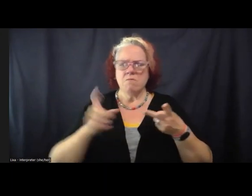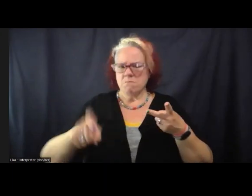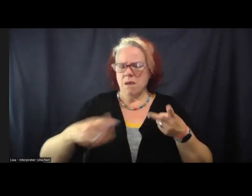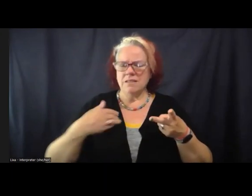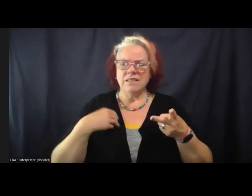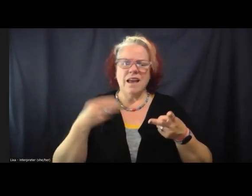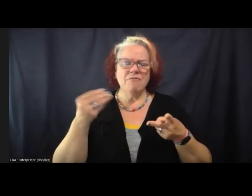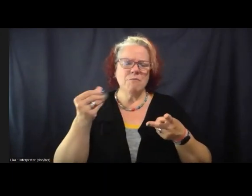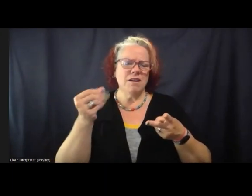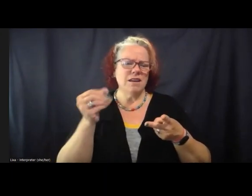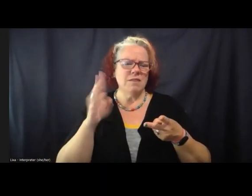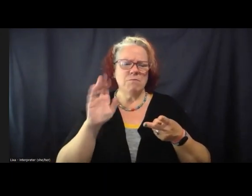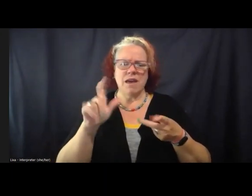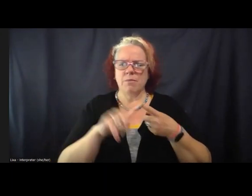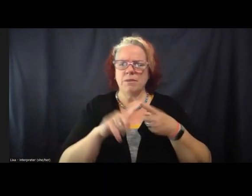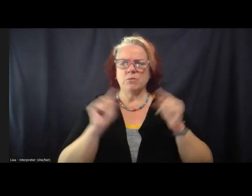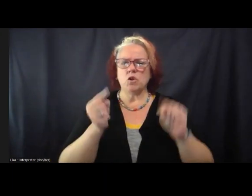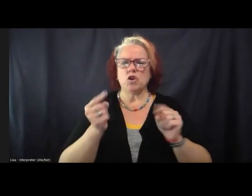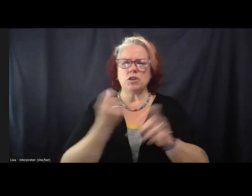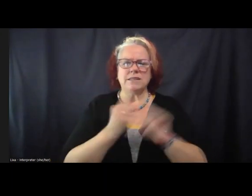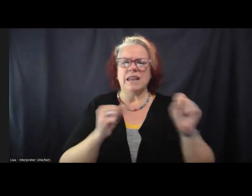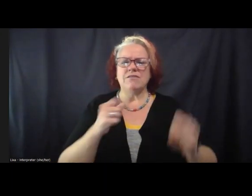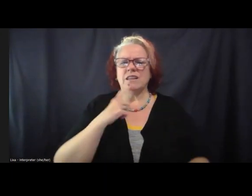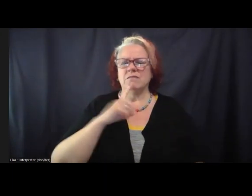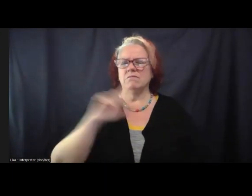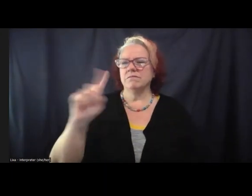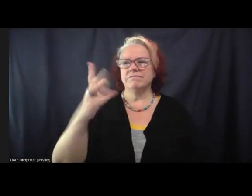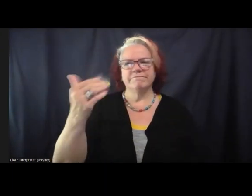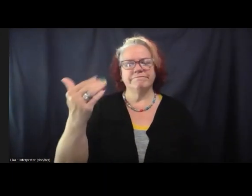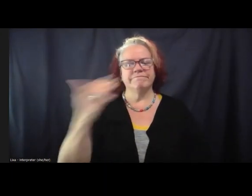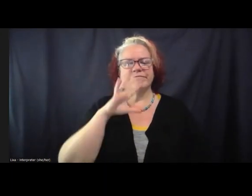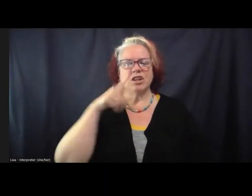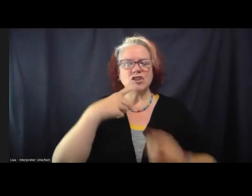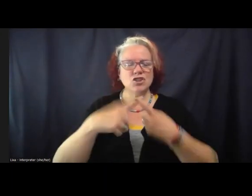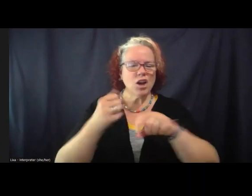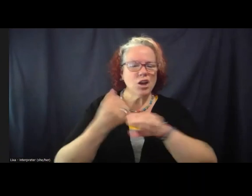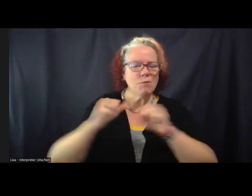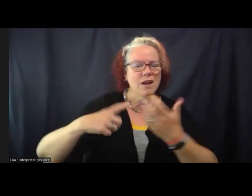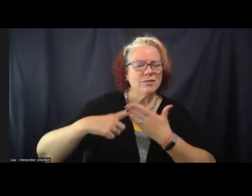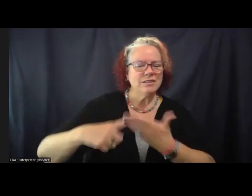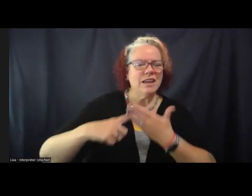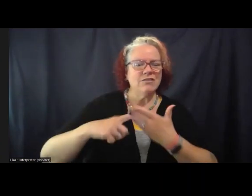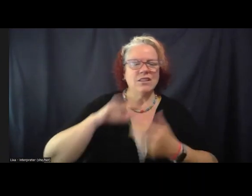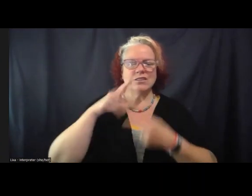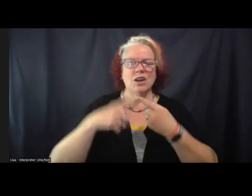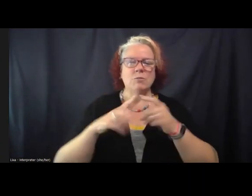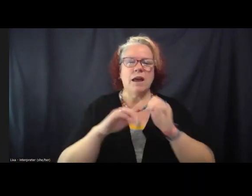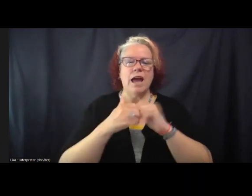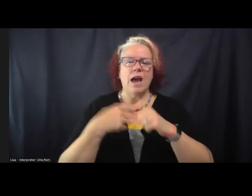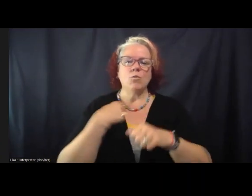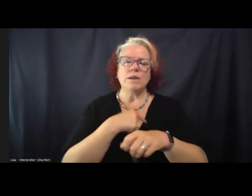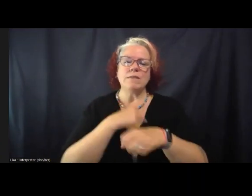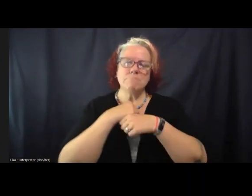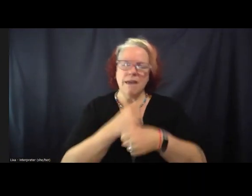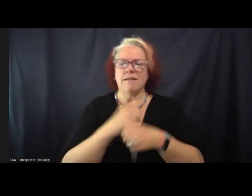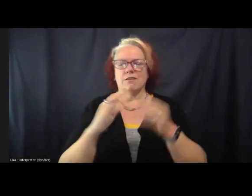hurt safety. So we're like, absolutely, you want to talk about safety? Let's talk about how we make community safety. Because